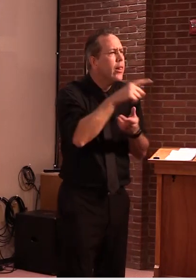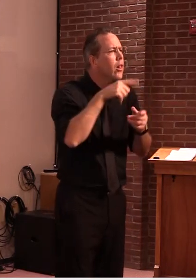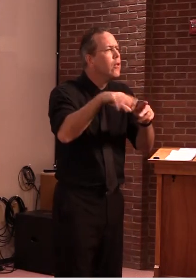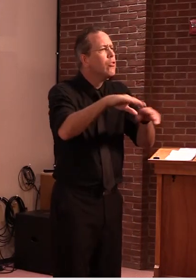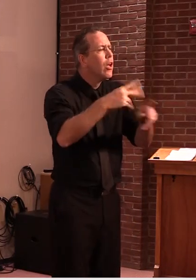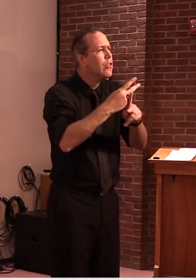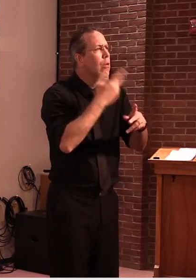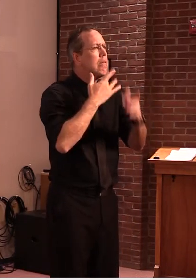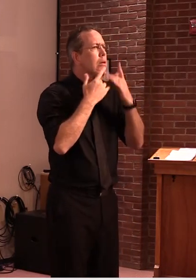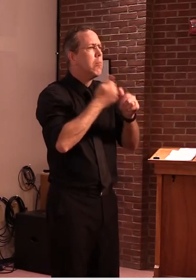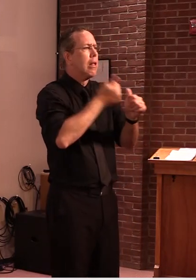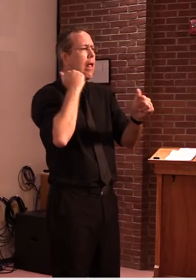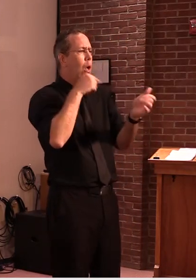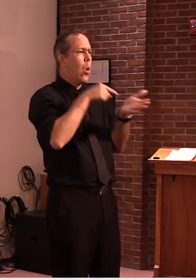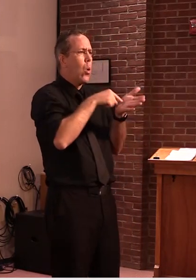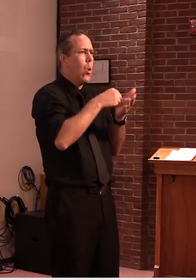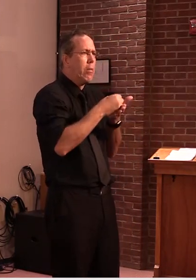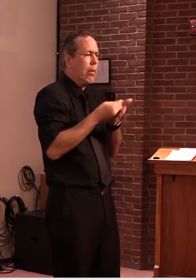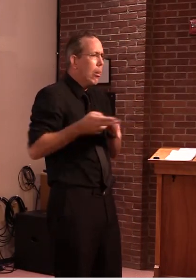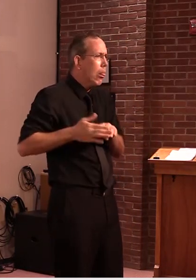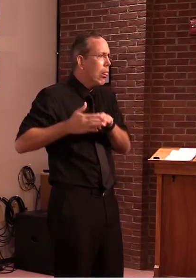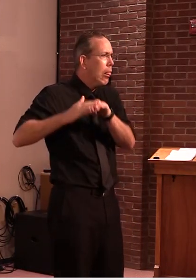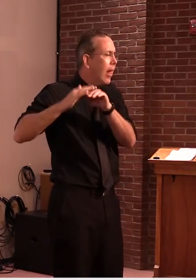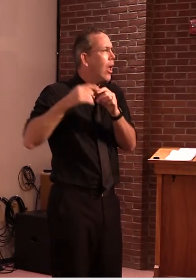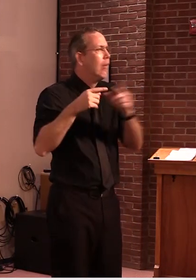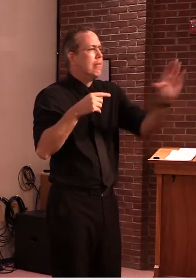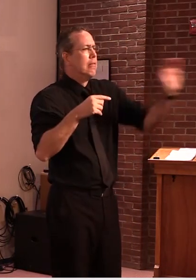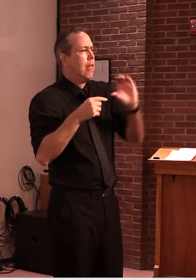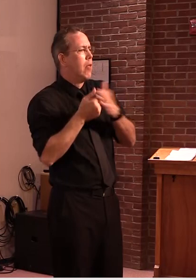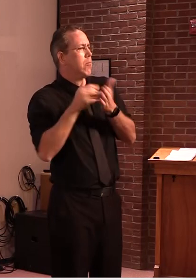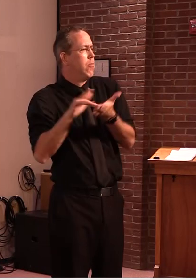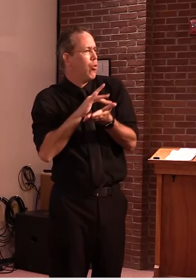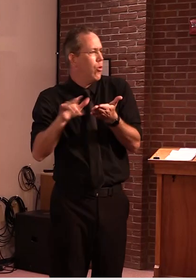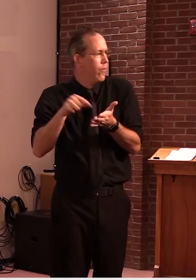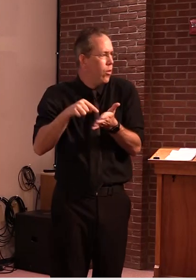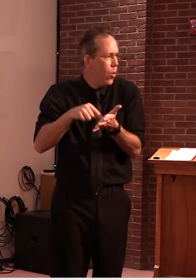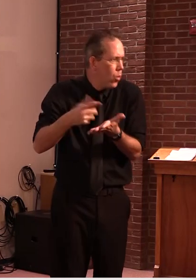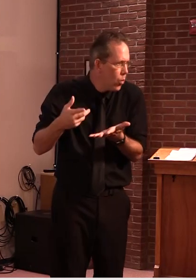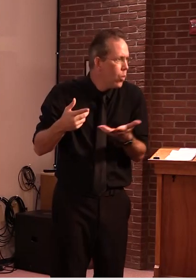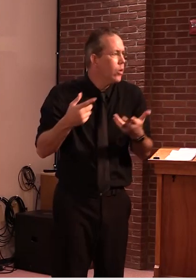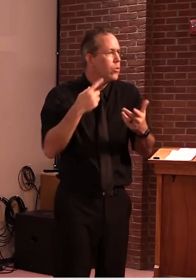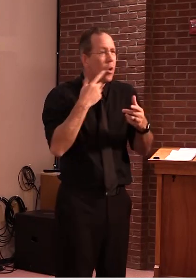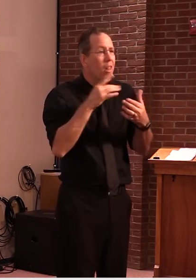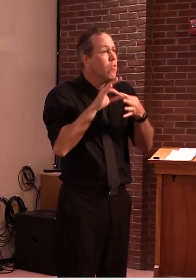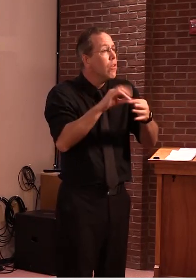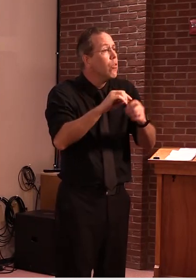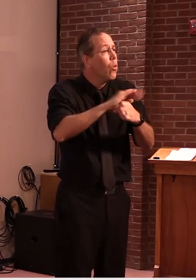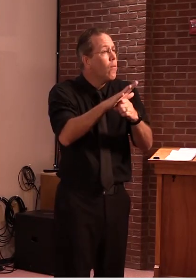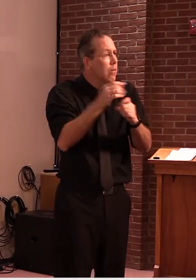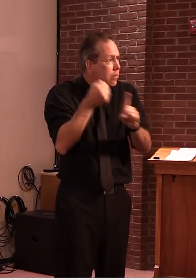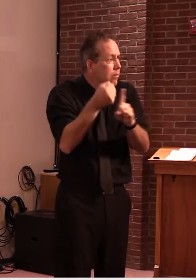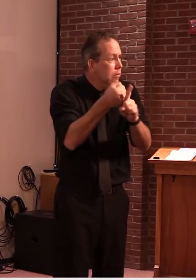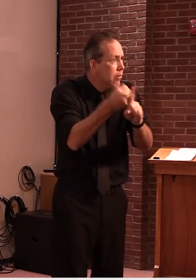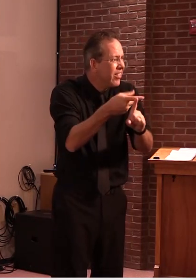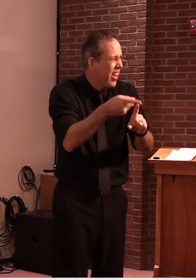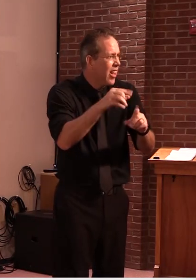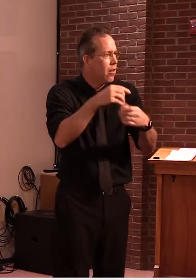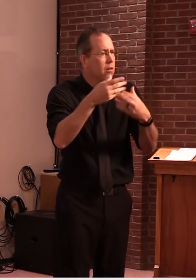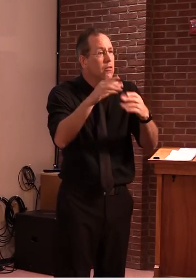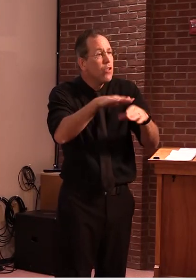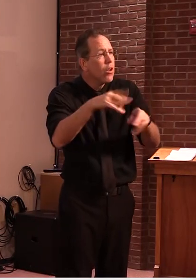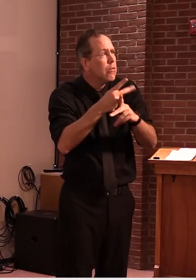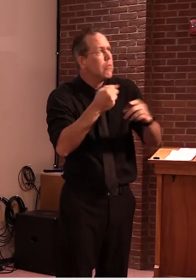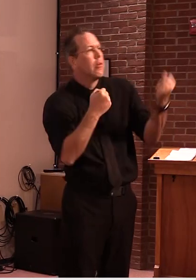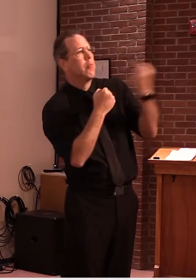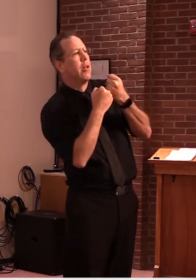And I just wanted to because it's significant what this state has done. And I don't